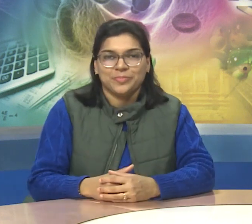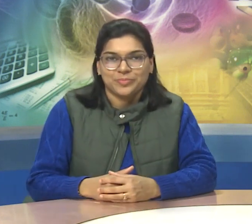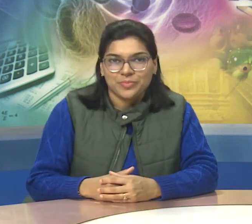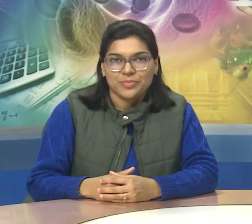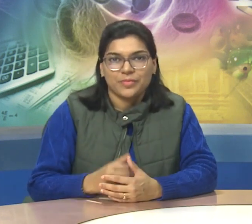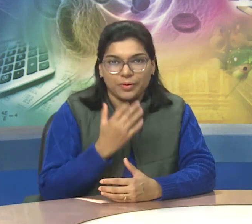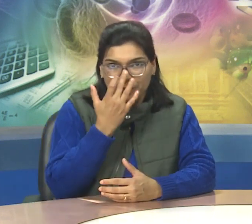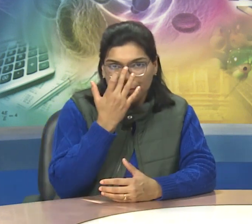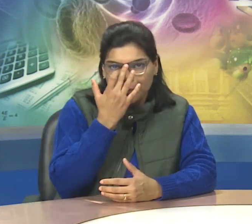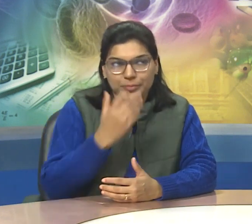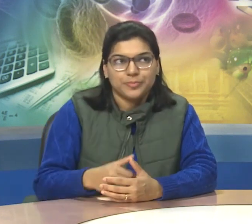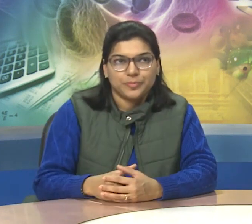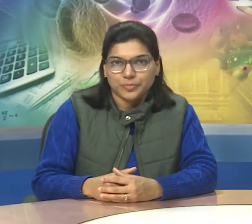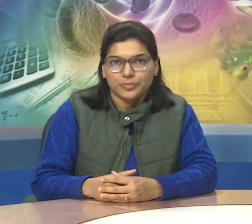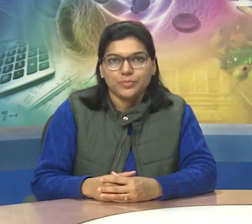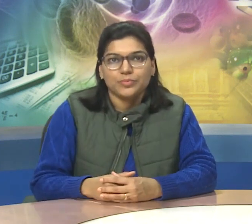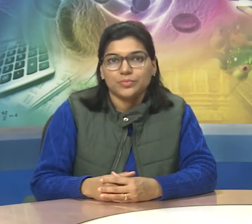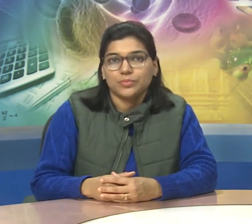It is the person's responsibility.